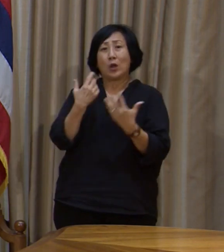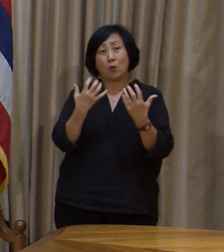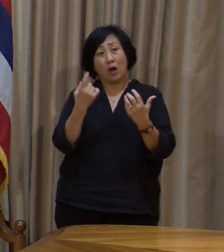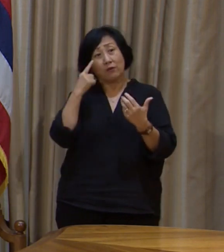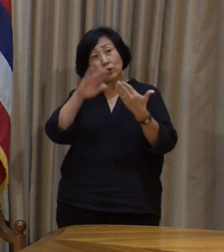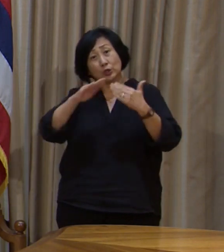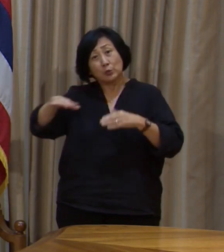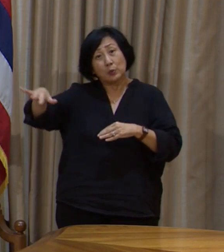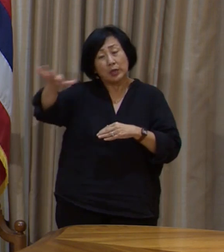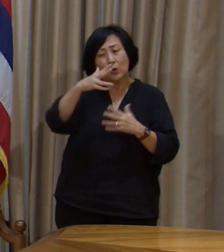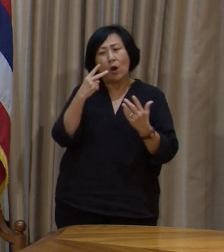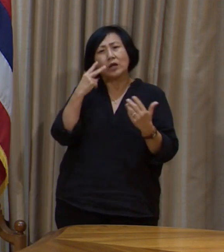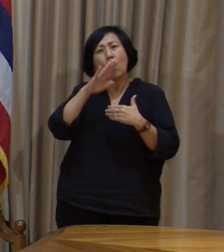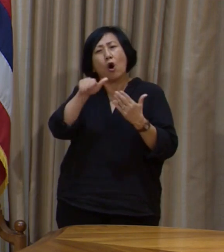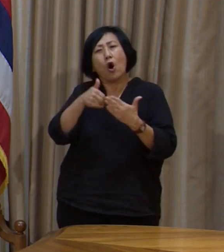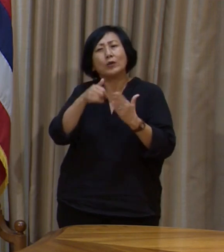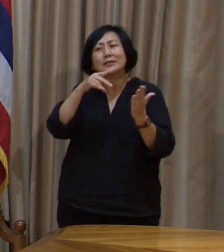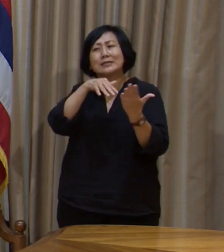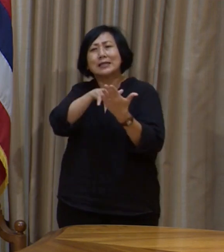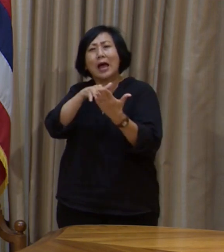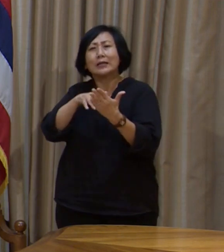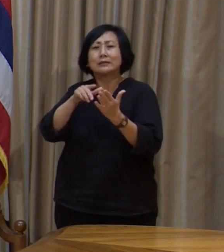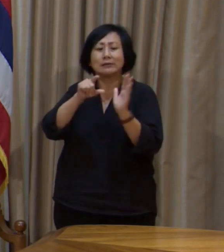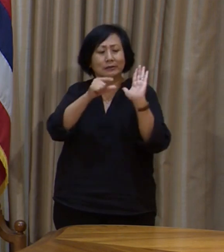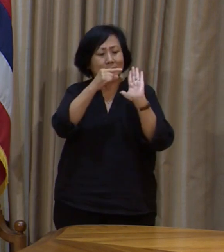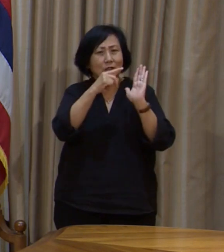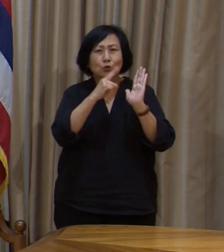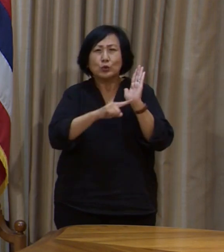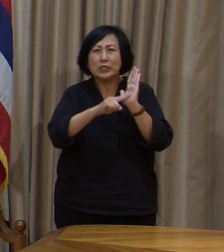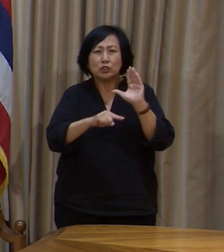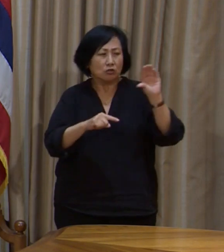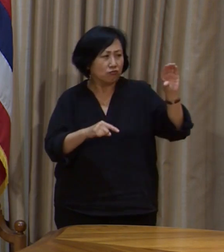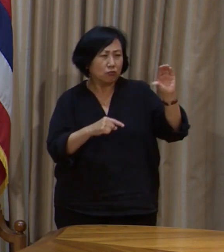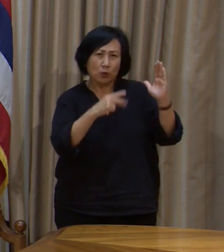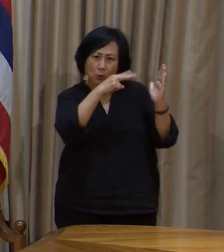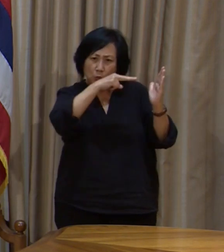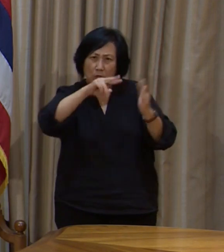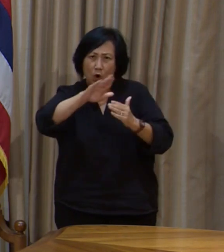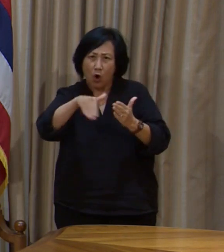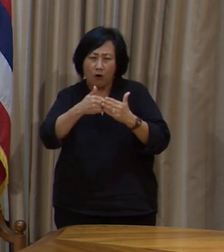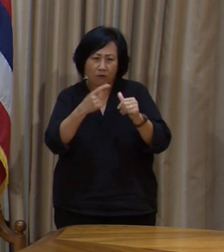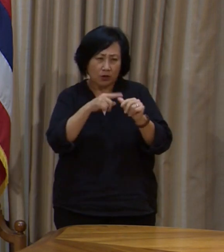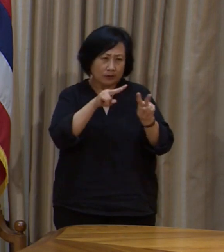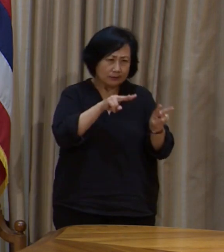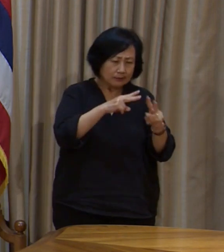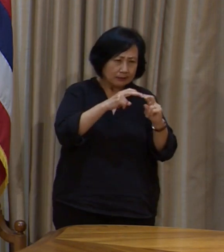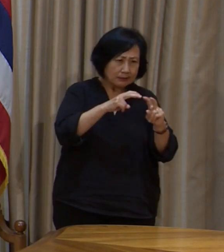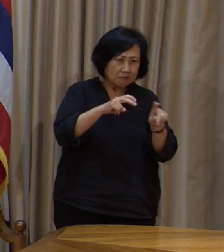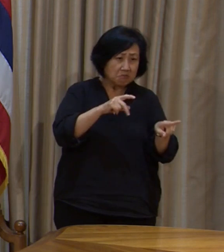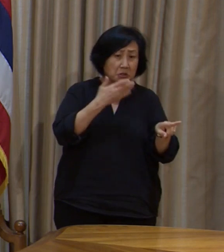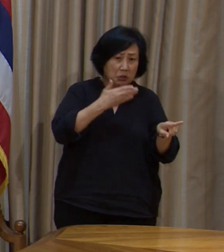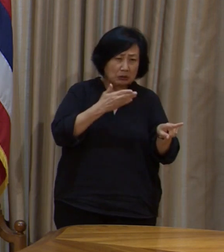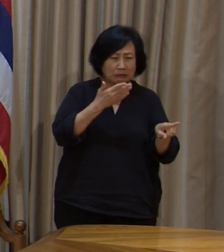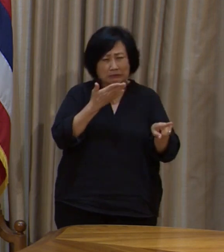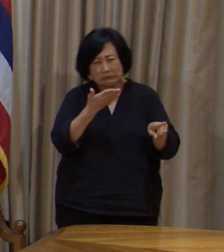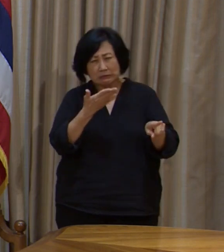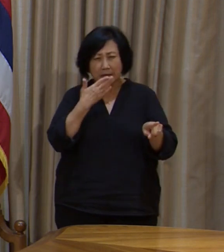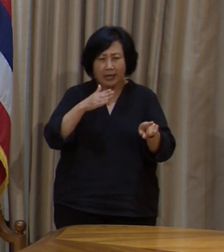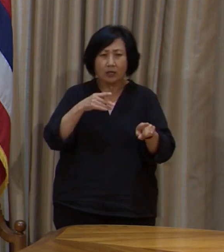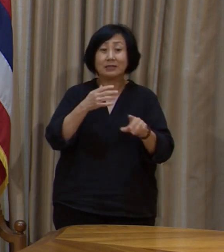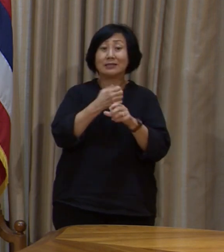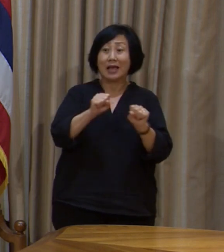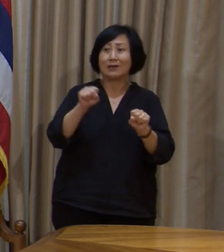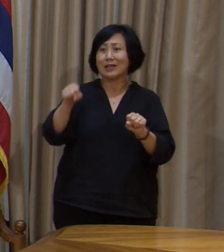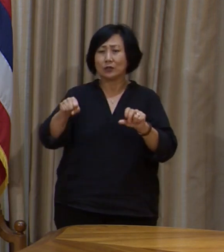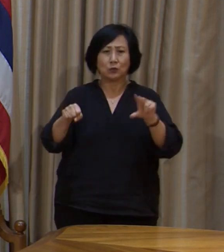review the studies that are completed and make an assessment about the safety aspect as well as